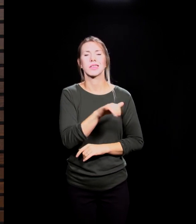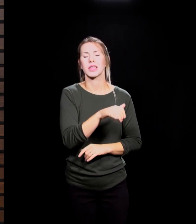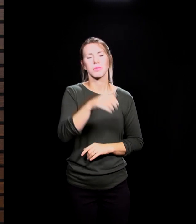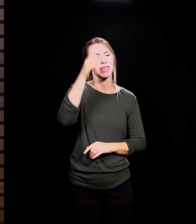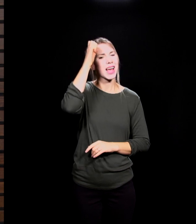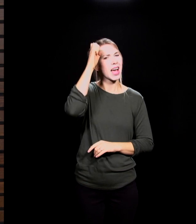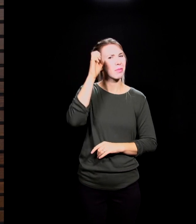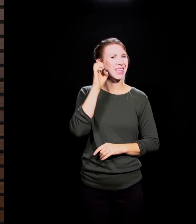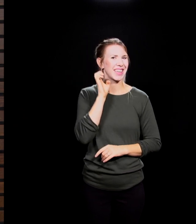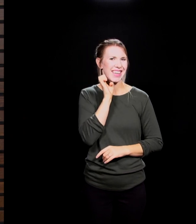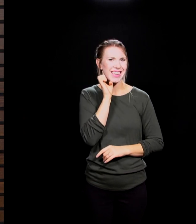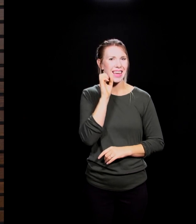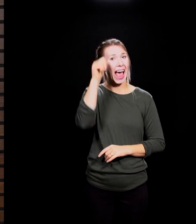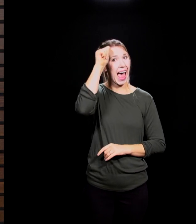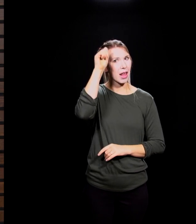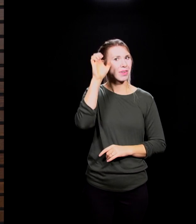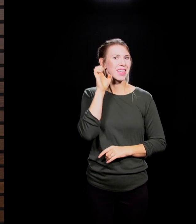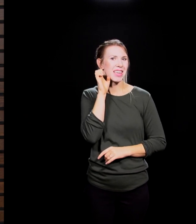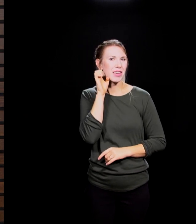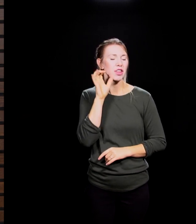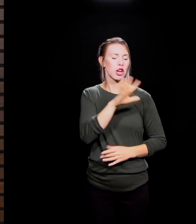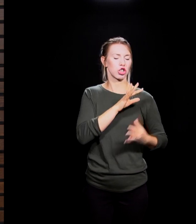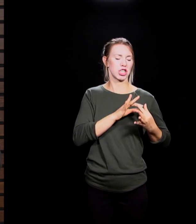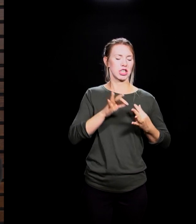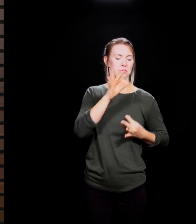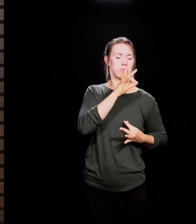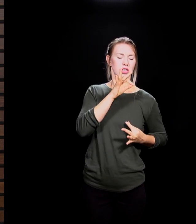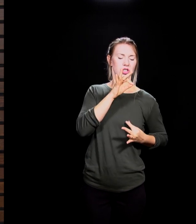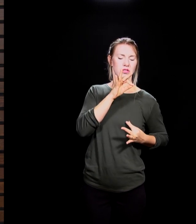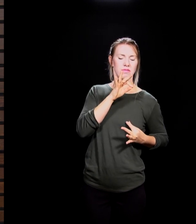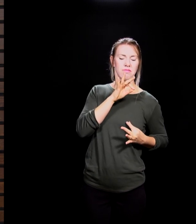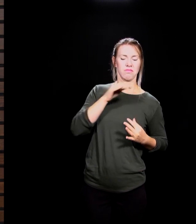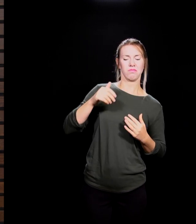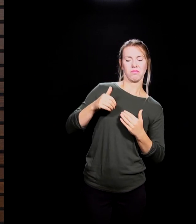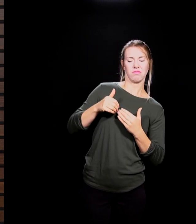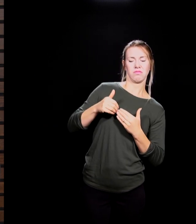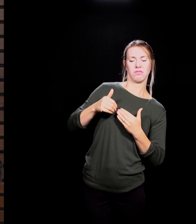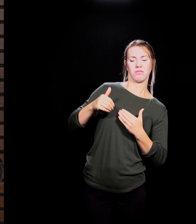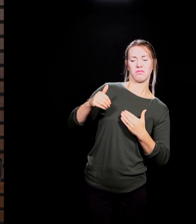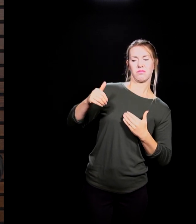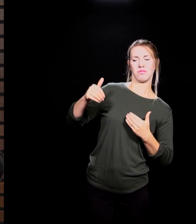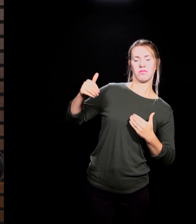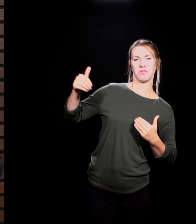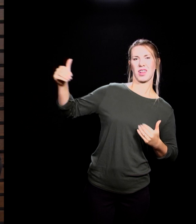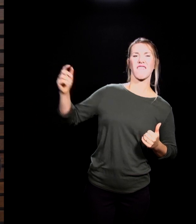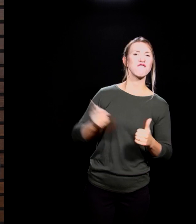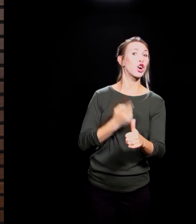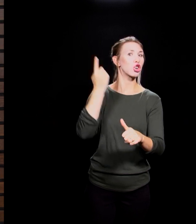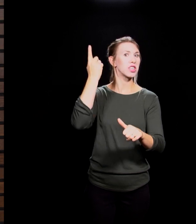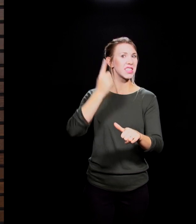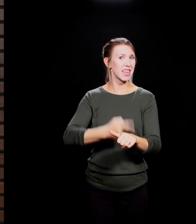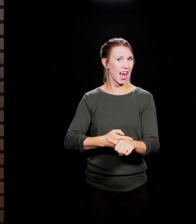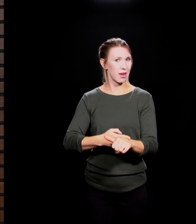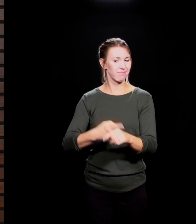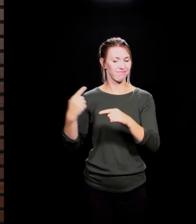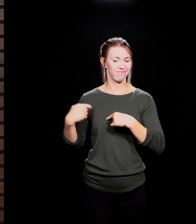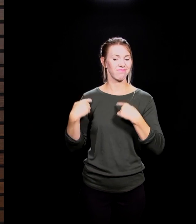For the first time, they were distant from their Creator. From the first time, they were not in perfect communion. There was